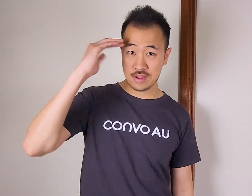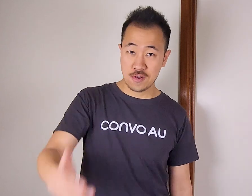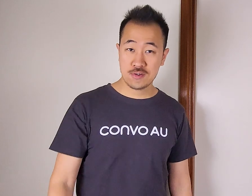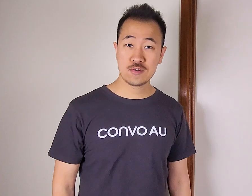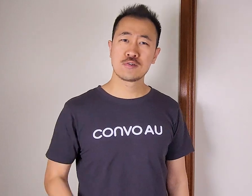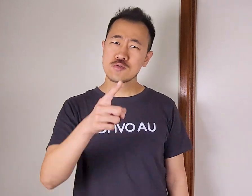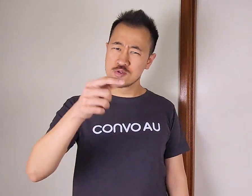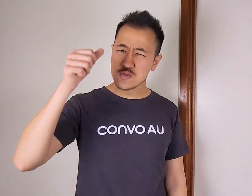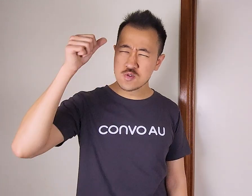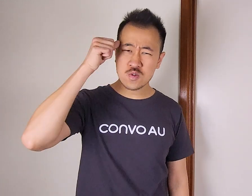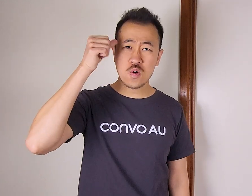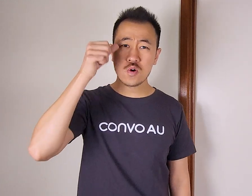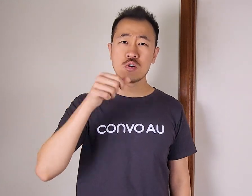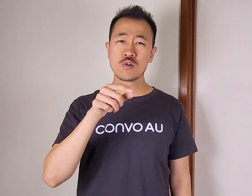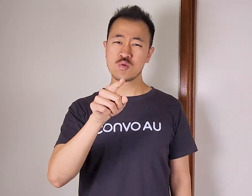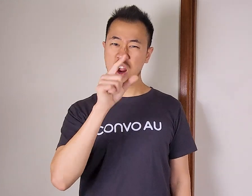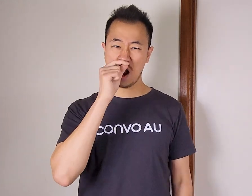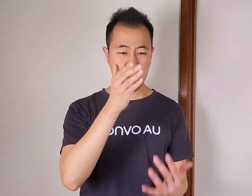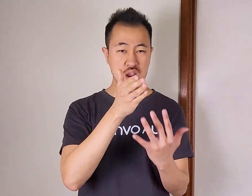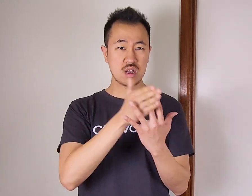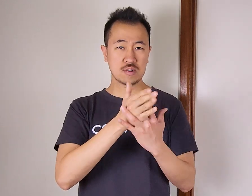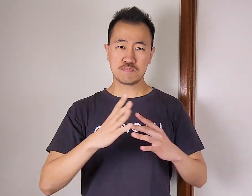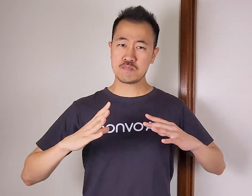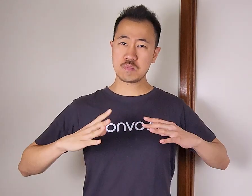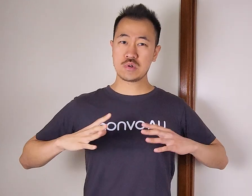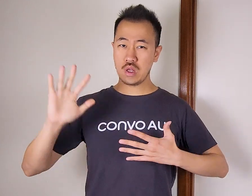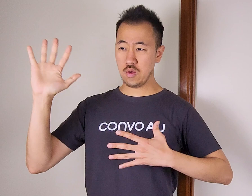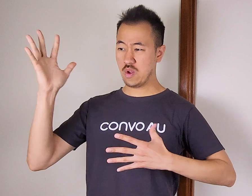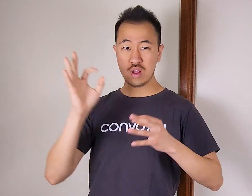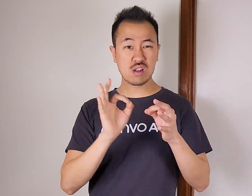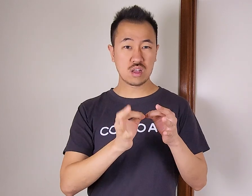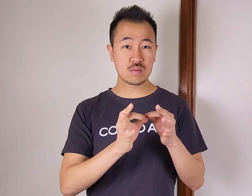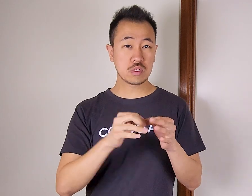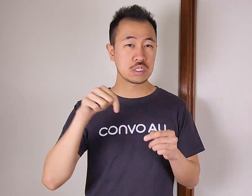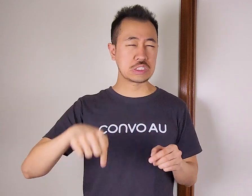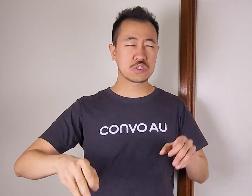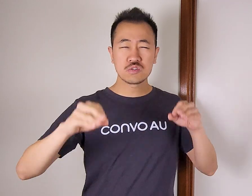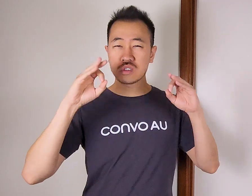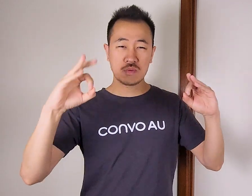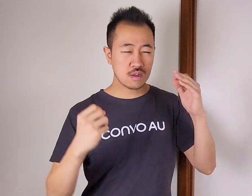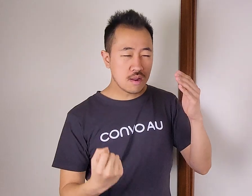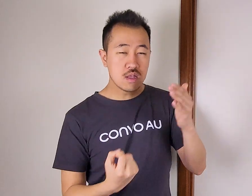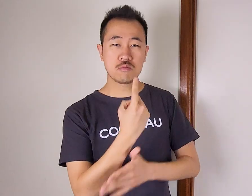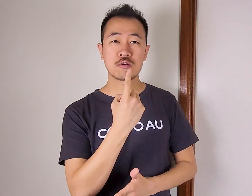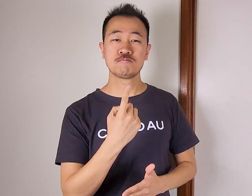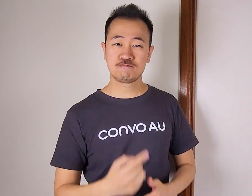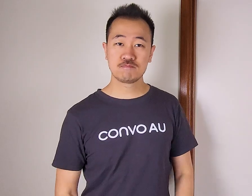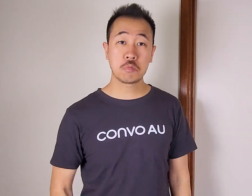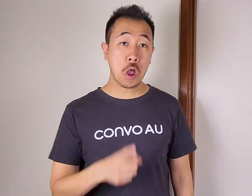Hello. Did you know you can access free Auslan interpreters at this special event? Just